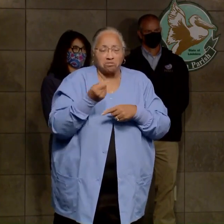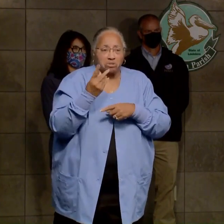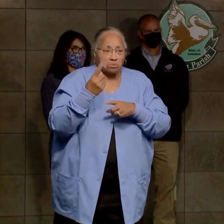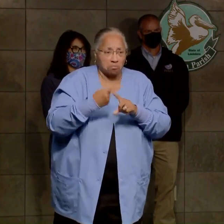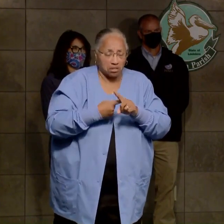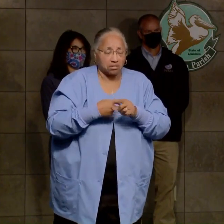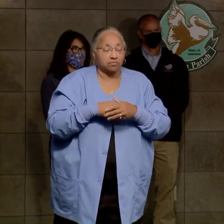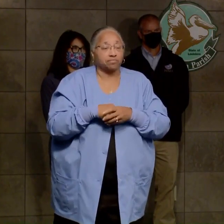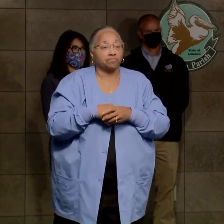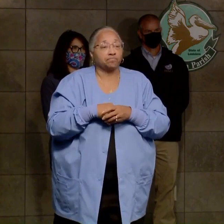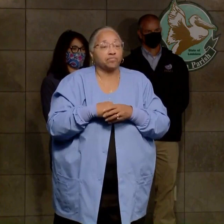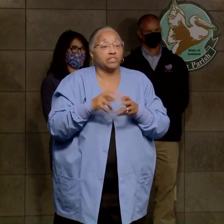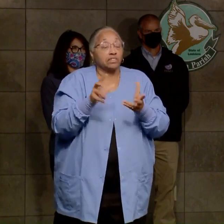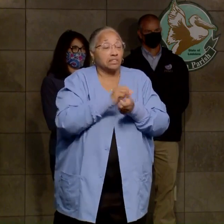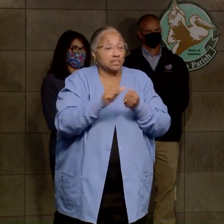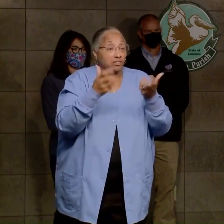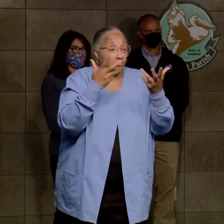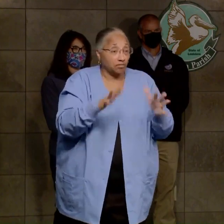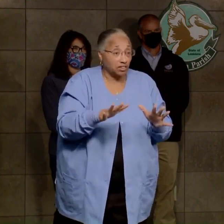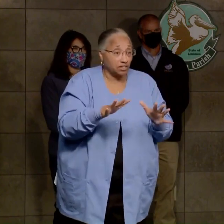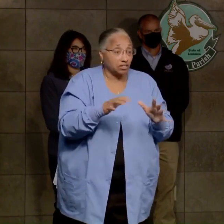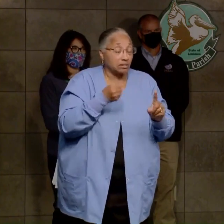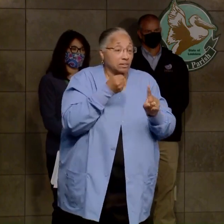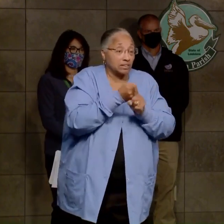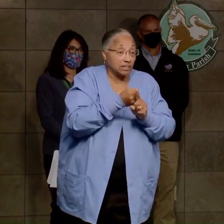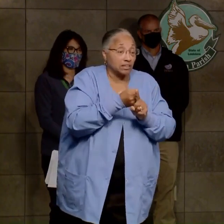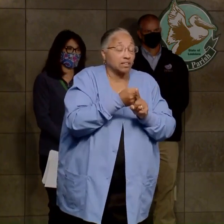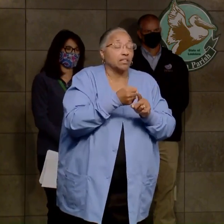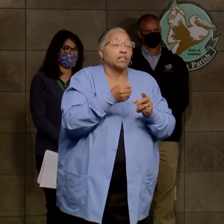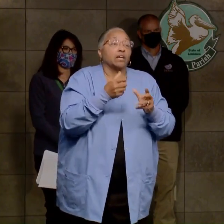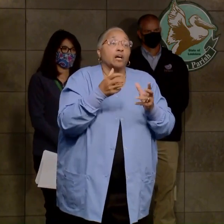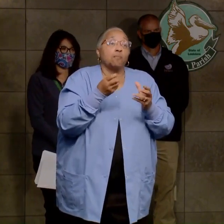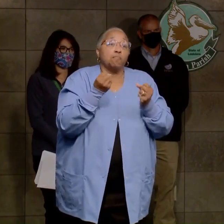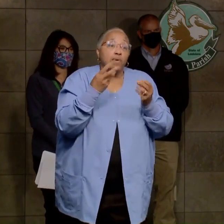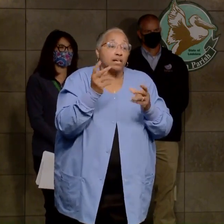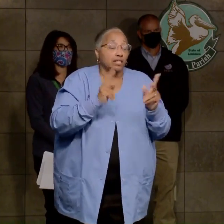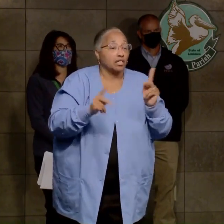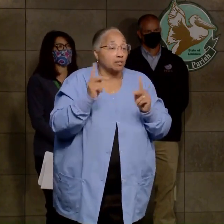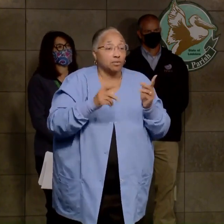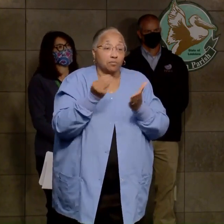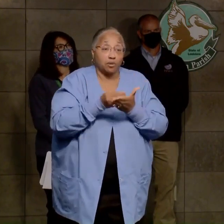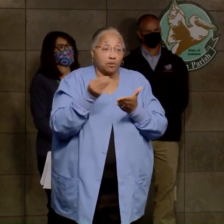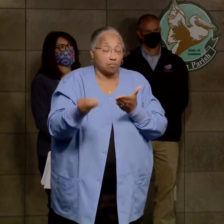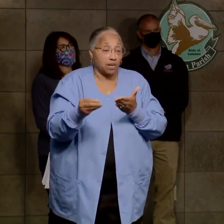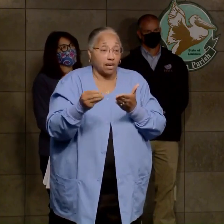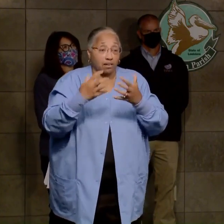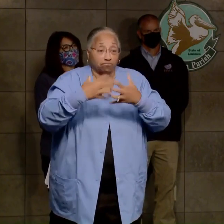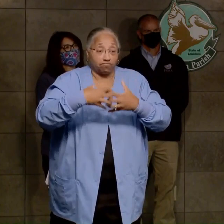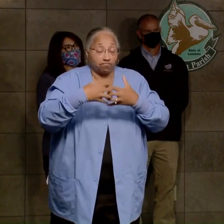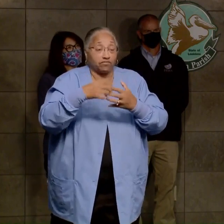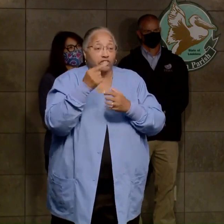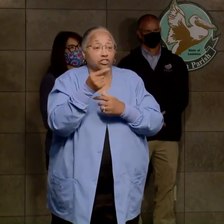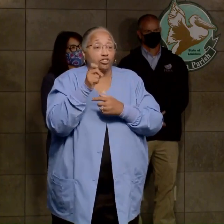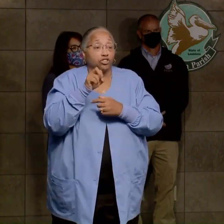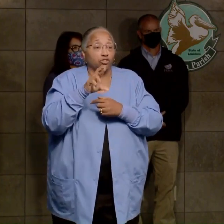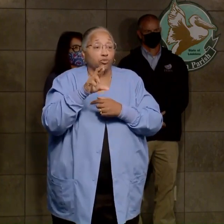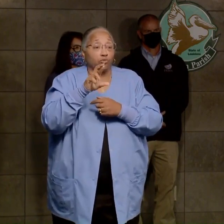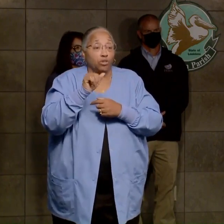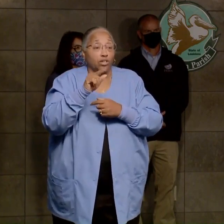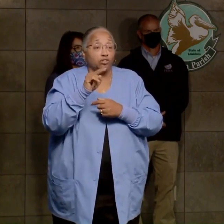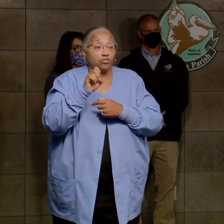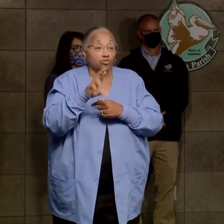after disasters. Lots of generators have been purchased. You can hear them running in neighborhoods, and so you really have to be careful.